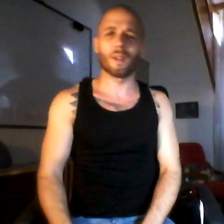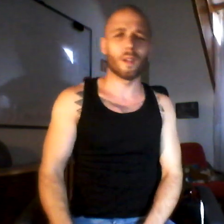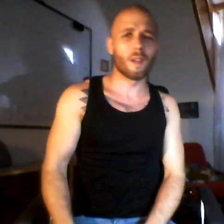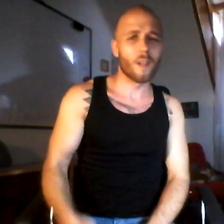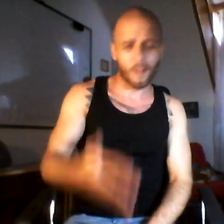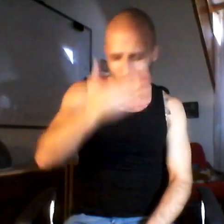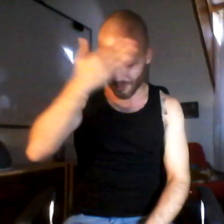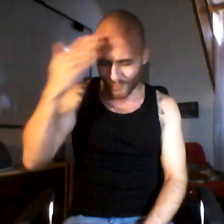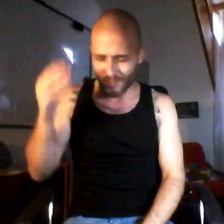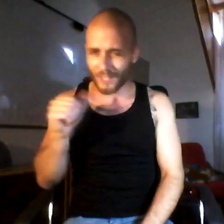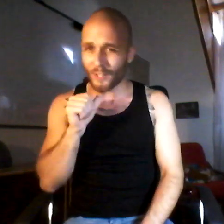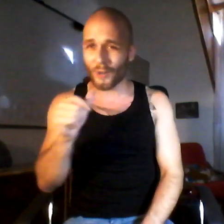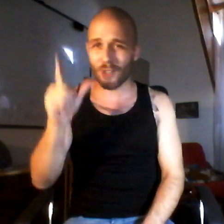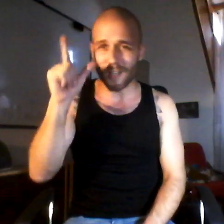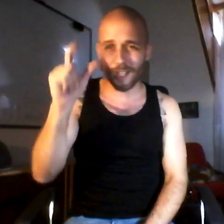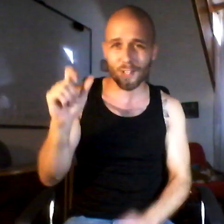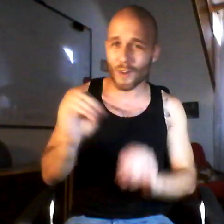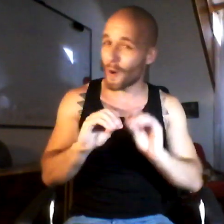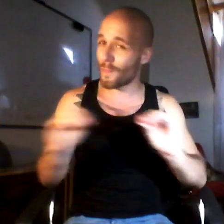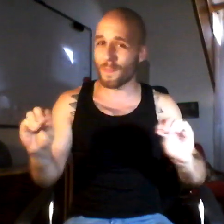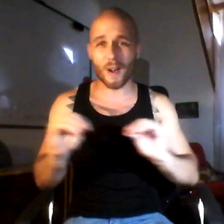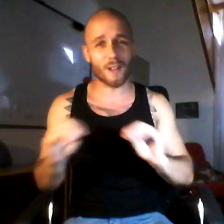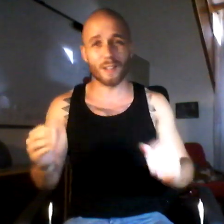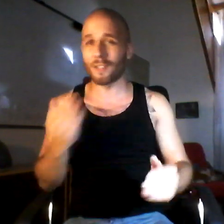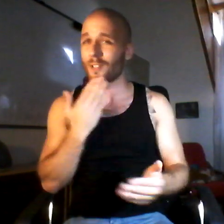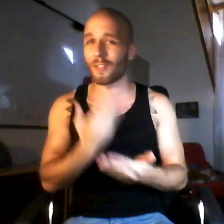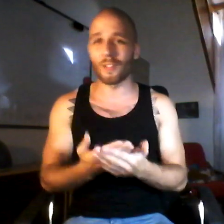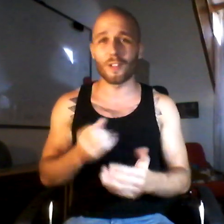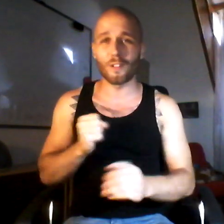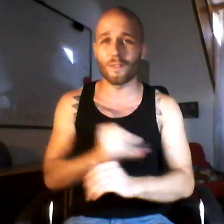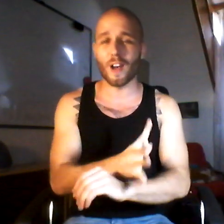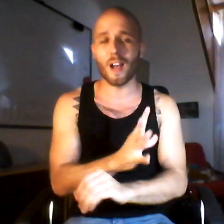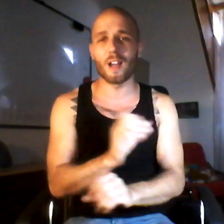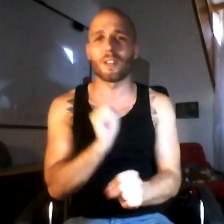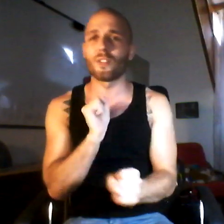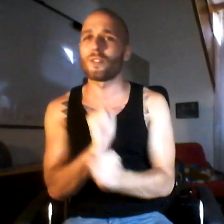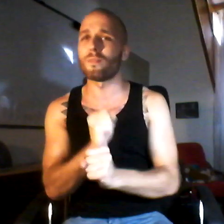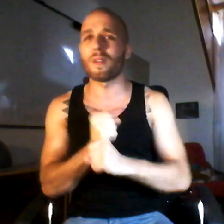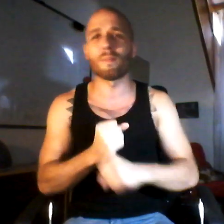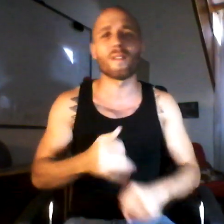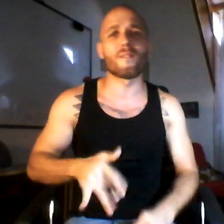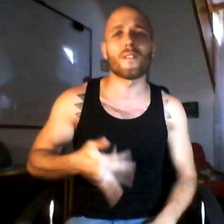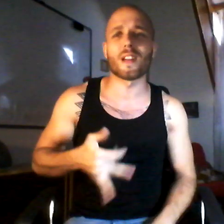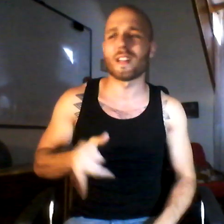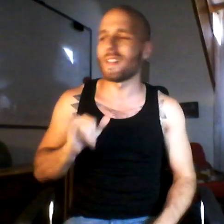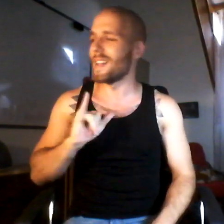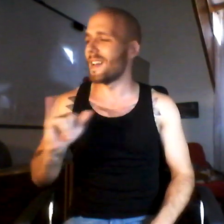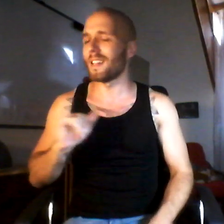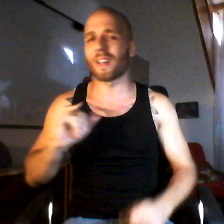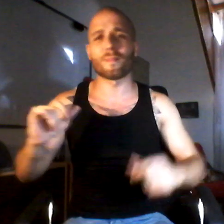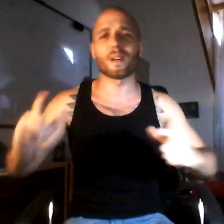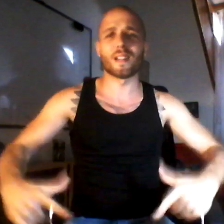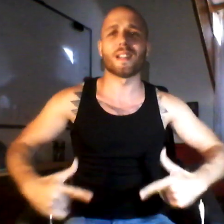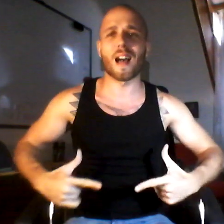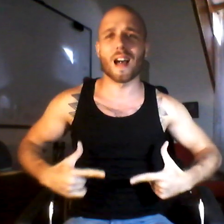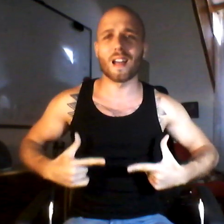Cause we don't need nobody, cause you're the blind You make me feel like I'm alive